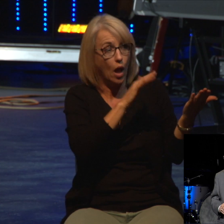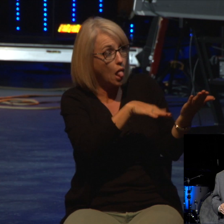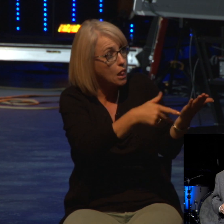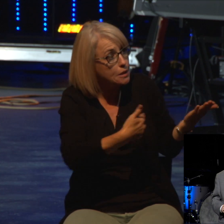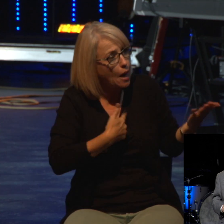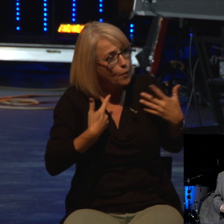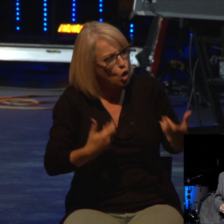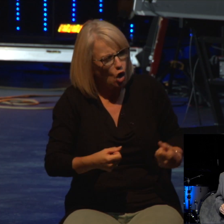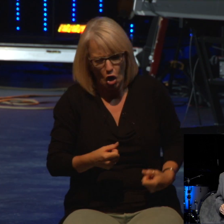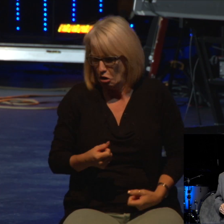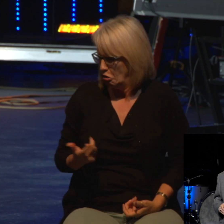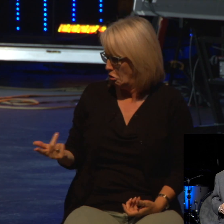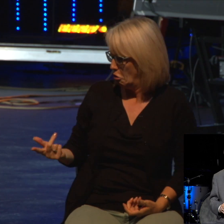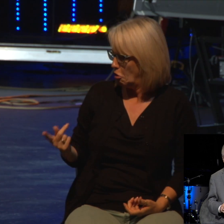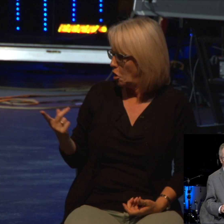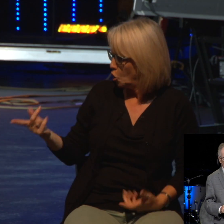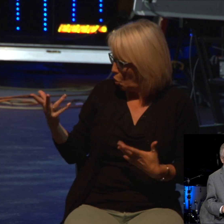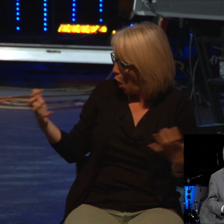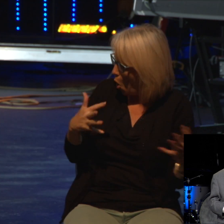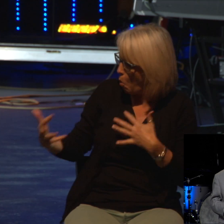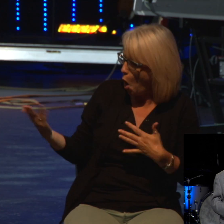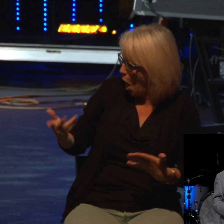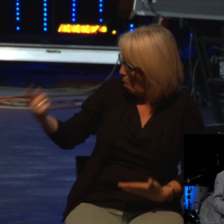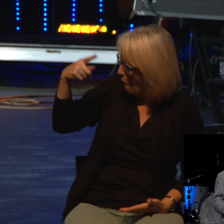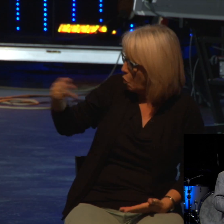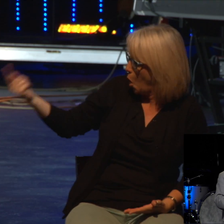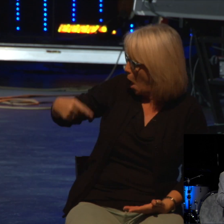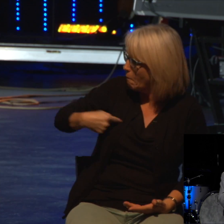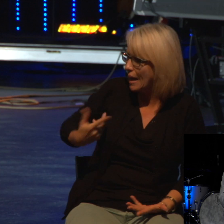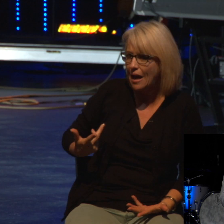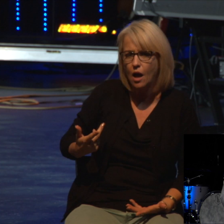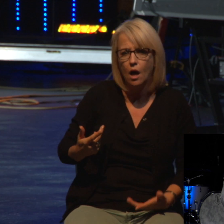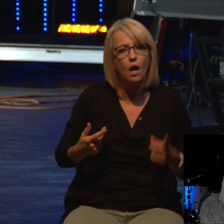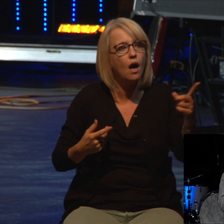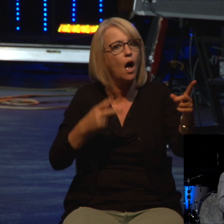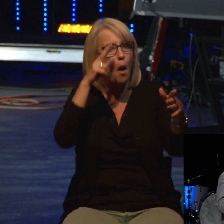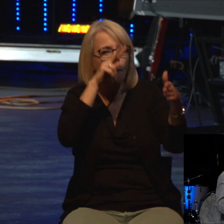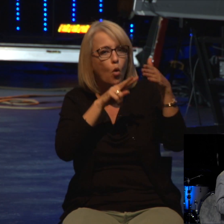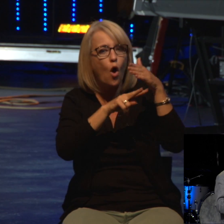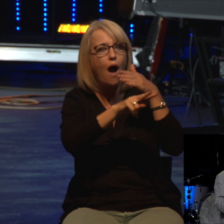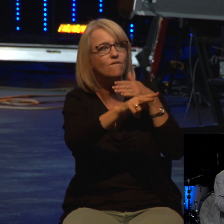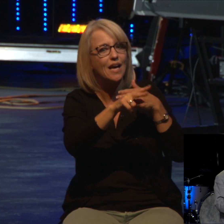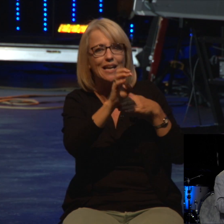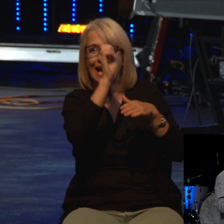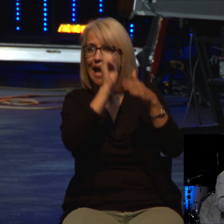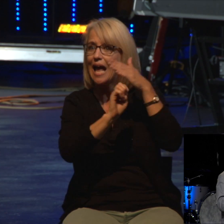The king said, what are you doing, trying to find a reason to start a war? But the old prophet Elisha sent a message and sent him here.